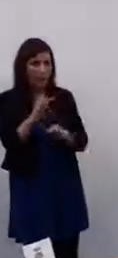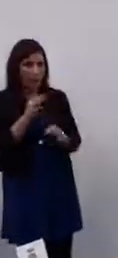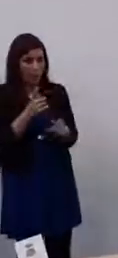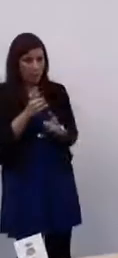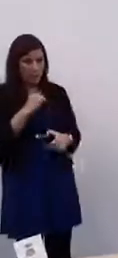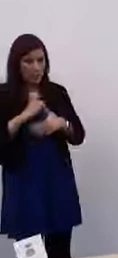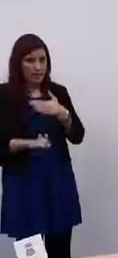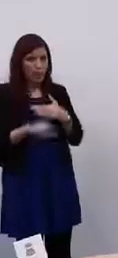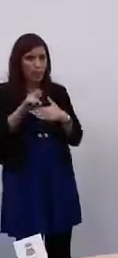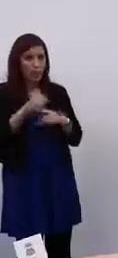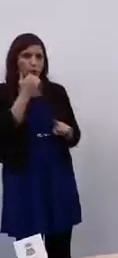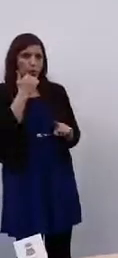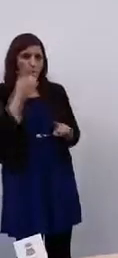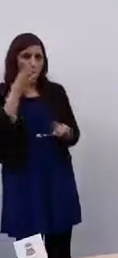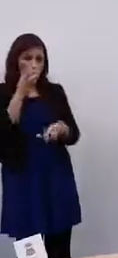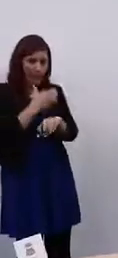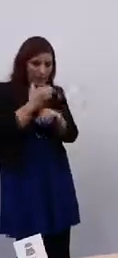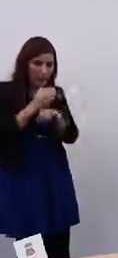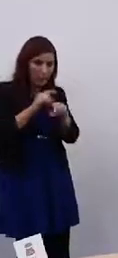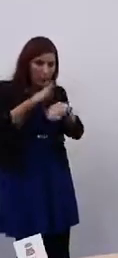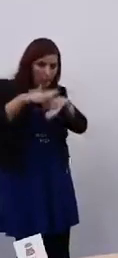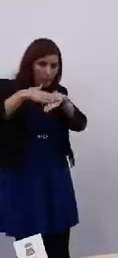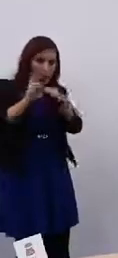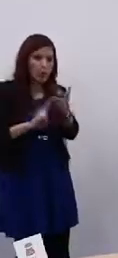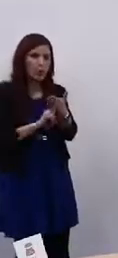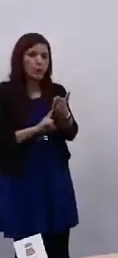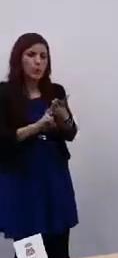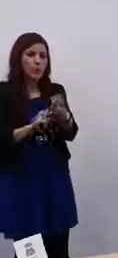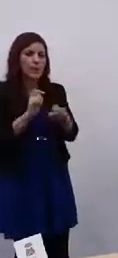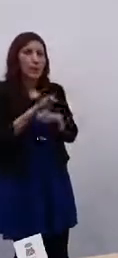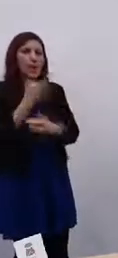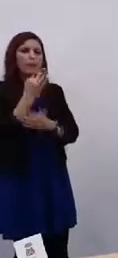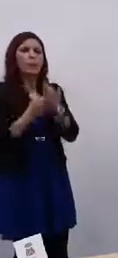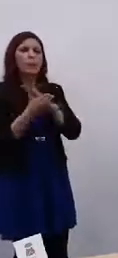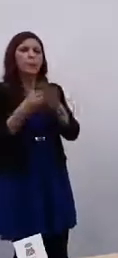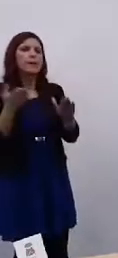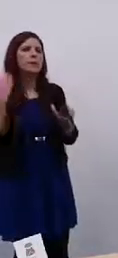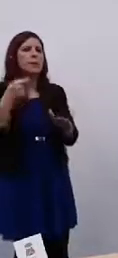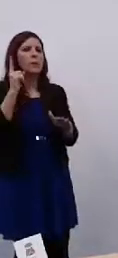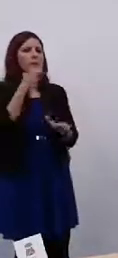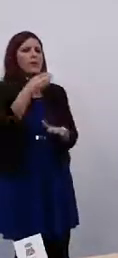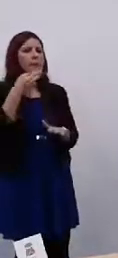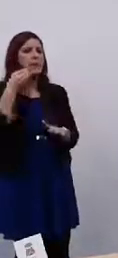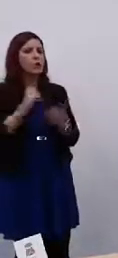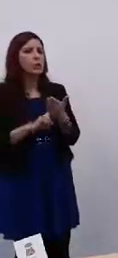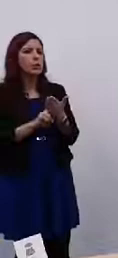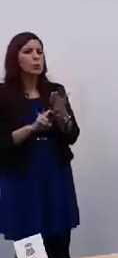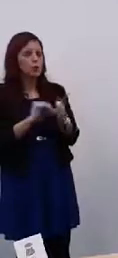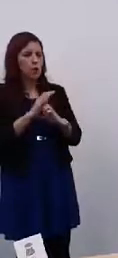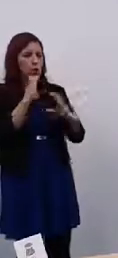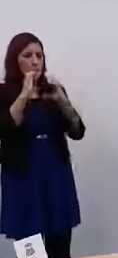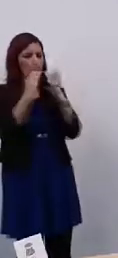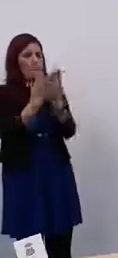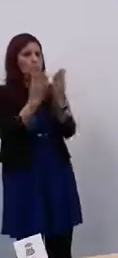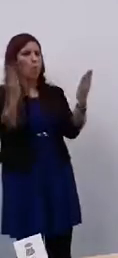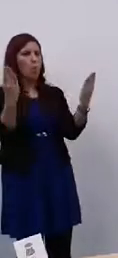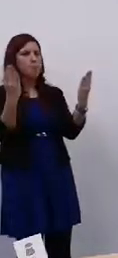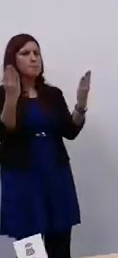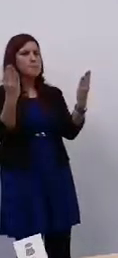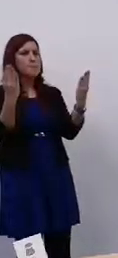doing today that those numbers continue to go up. A couple of weeks ago we committed to the use of communication boards in